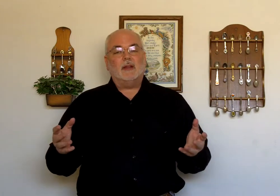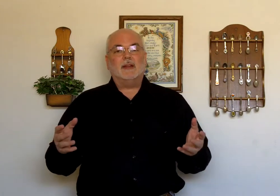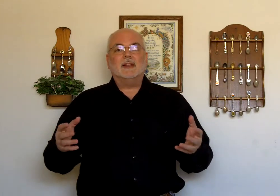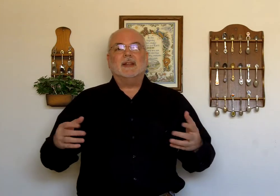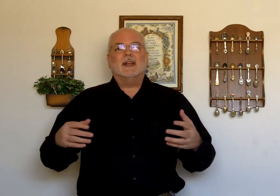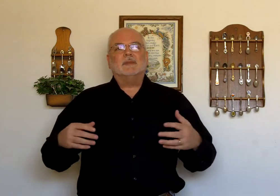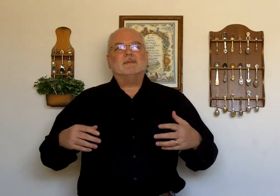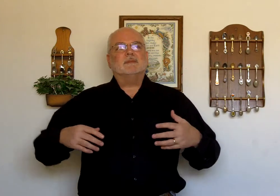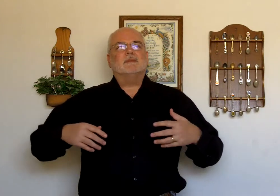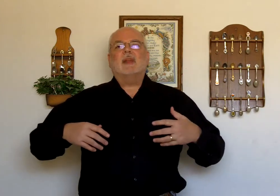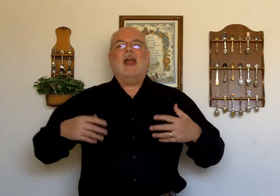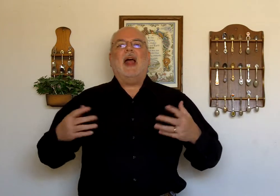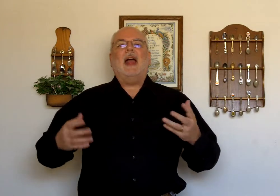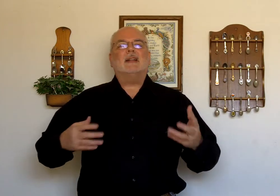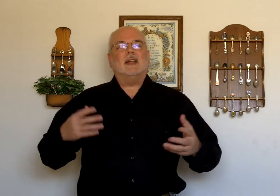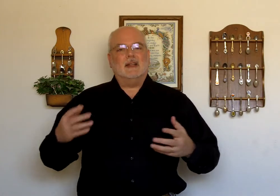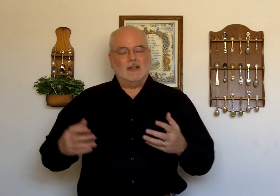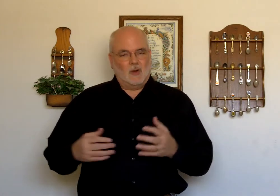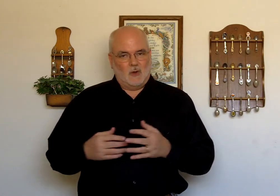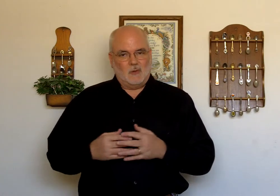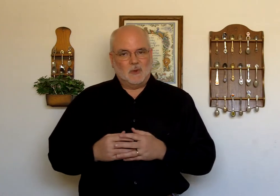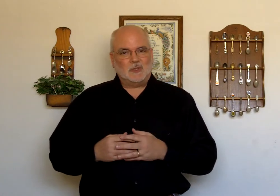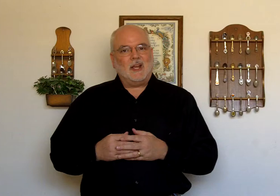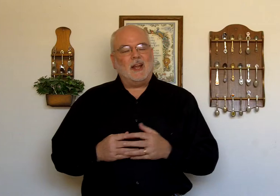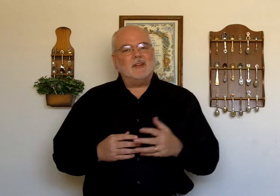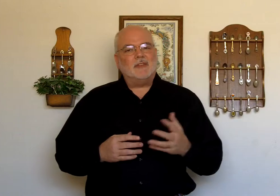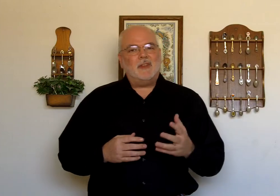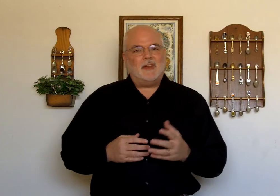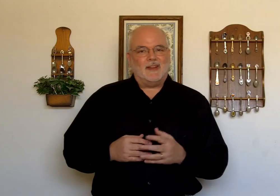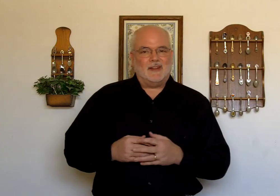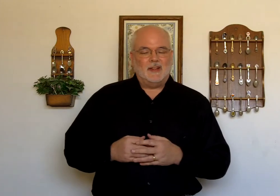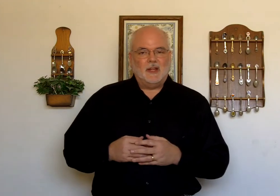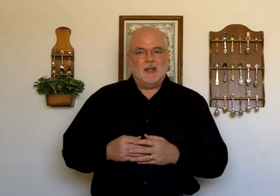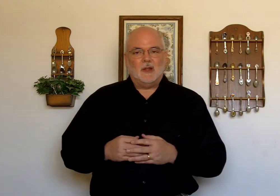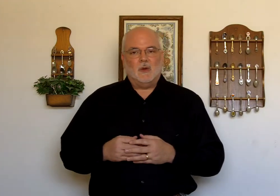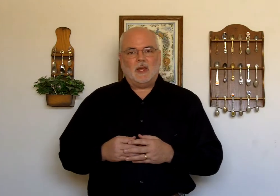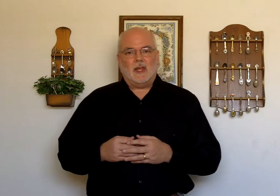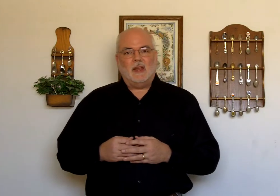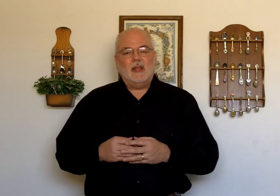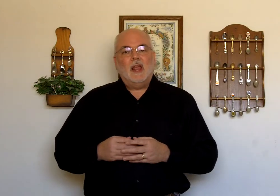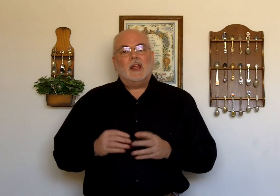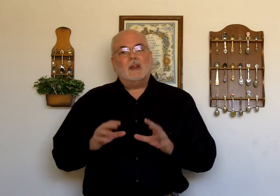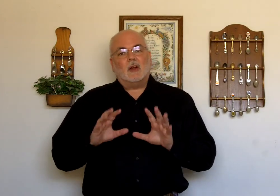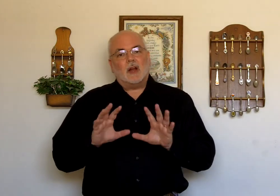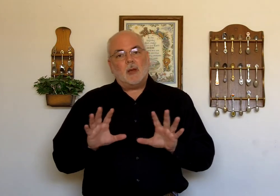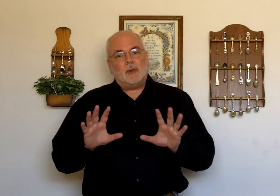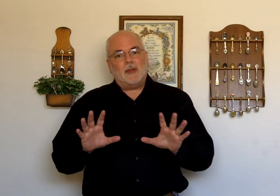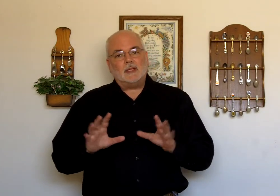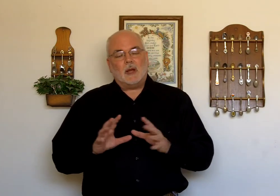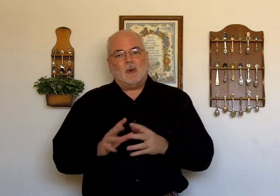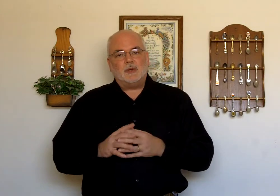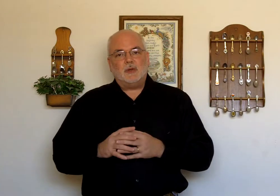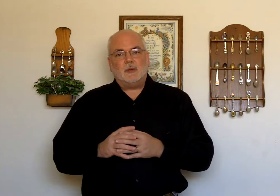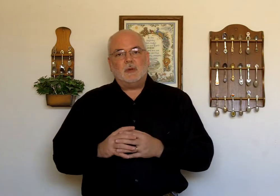acting, almost, kind of thing. Okay, and there are a couple of things I want you to